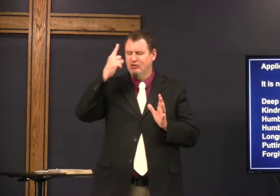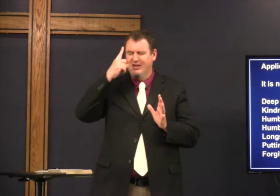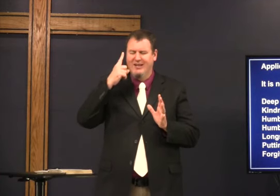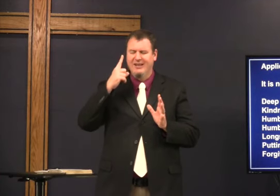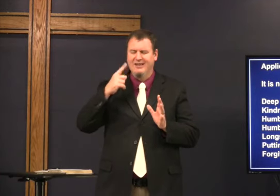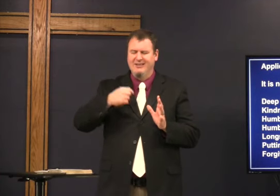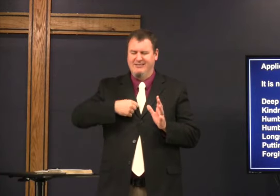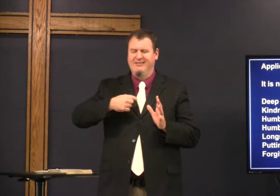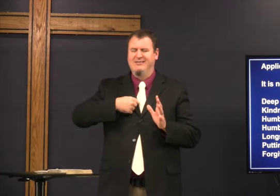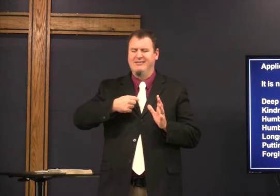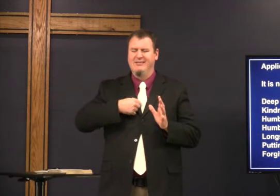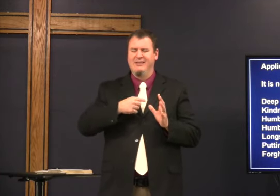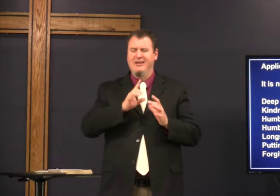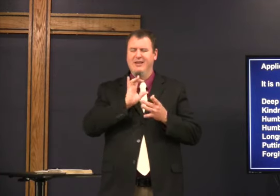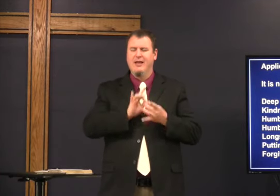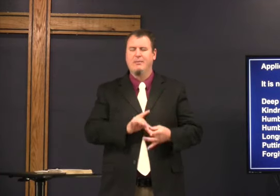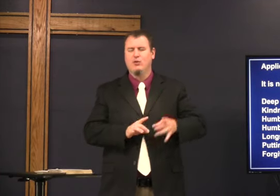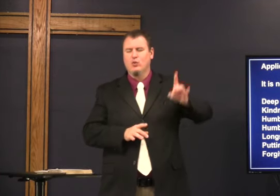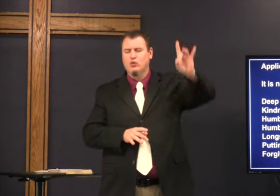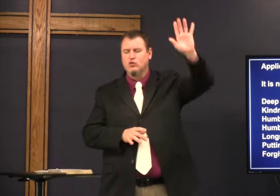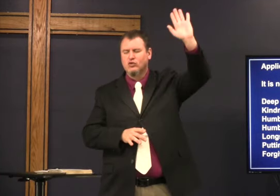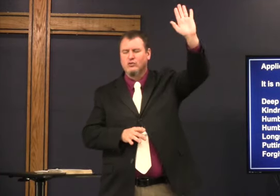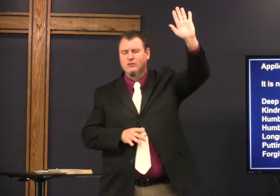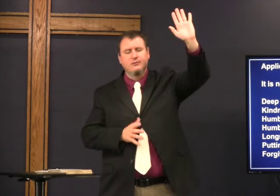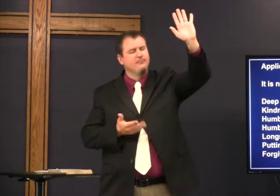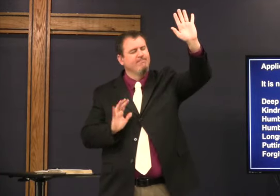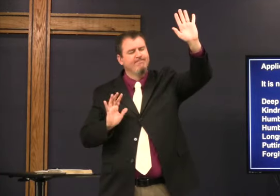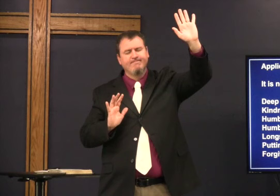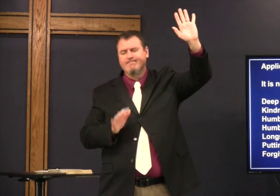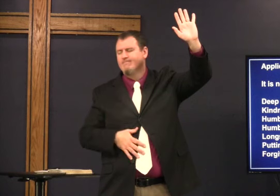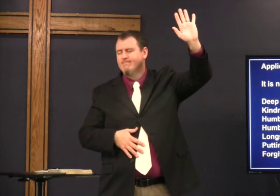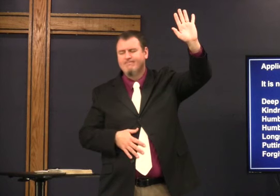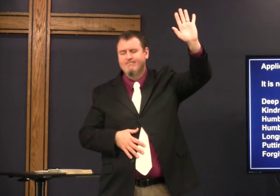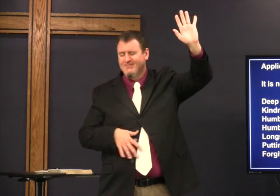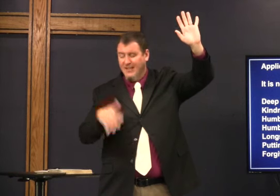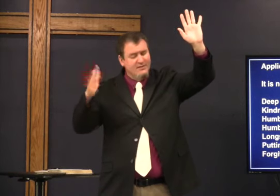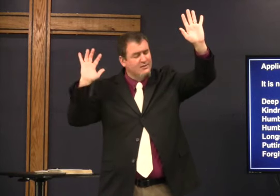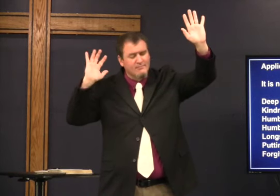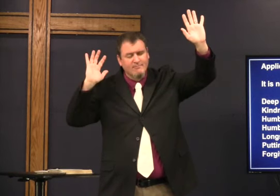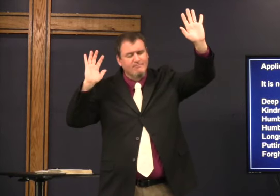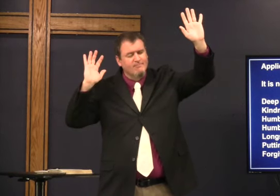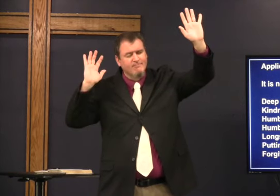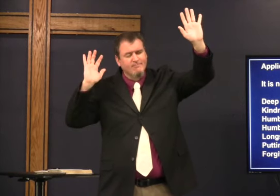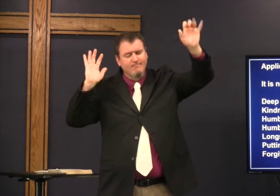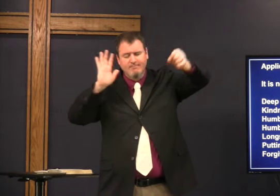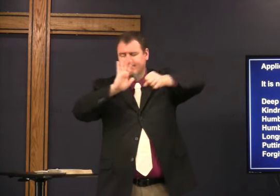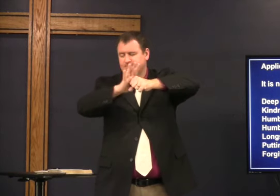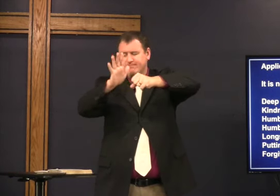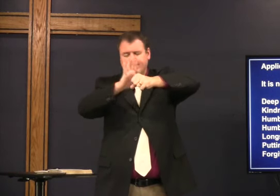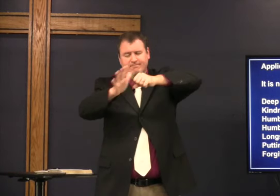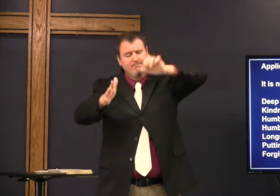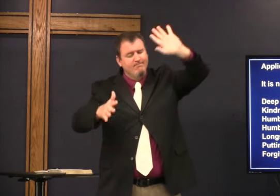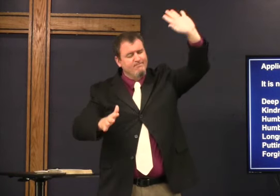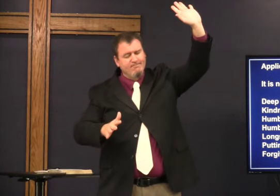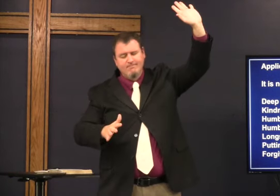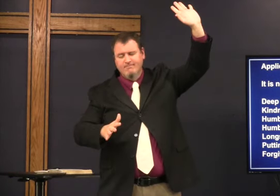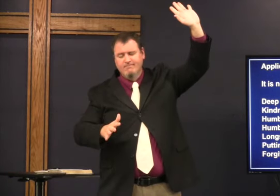just understand that we belong to you that's all that's enough